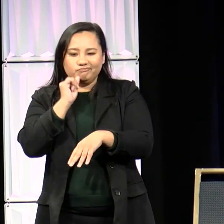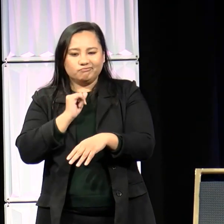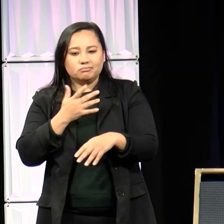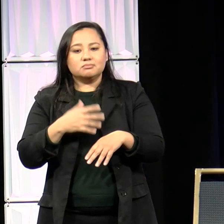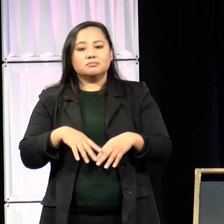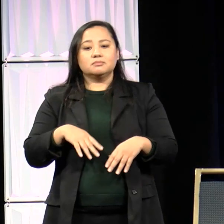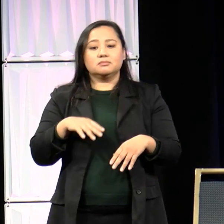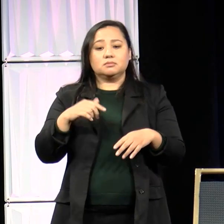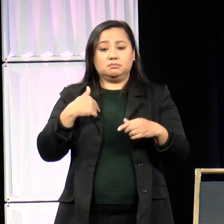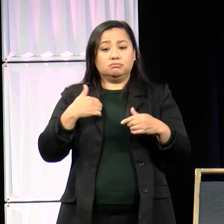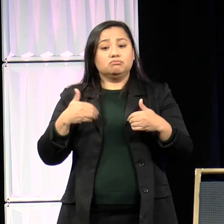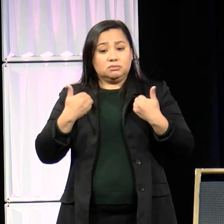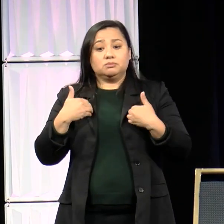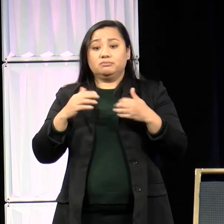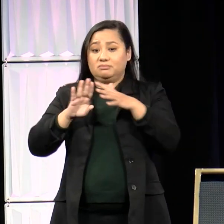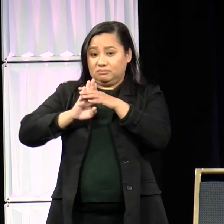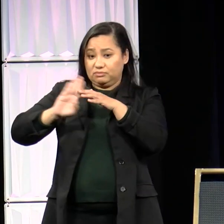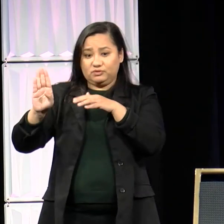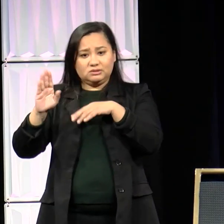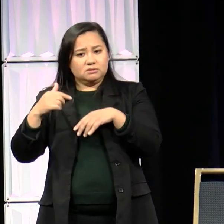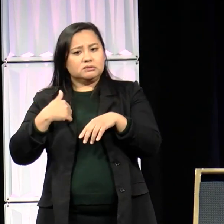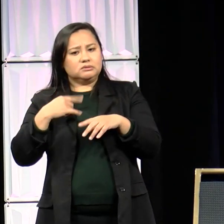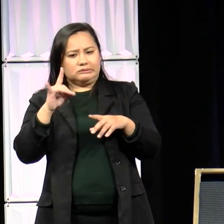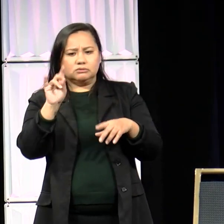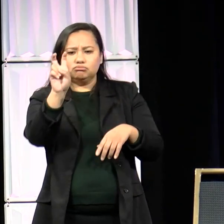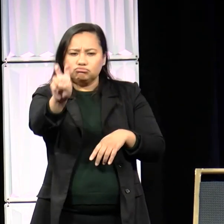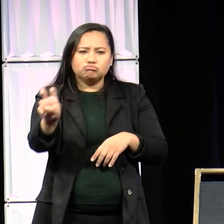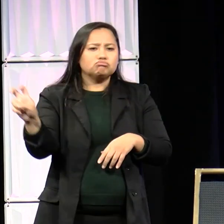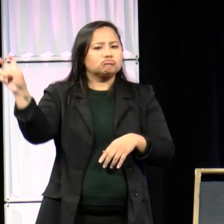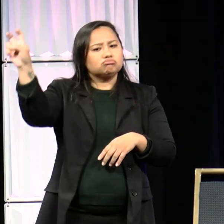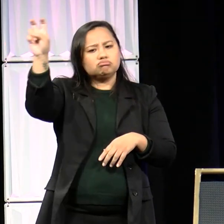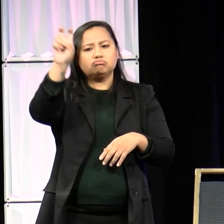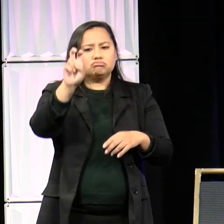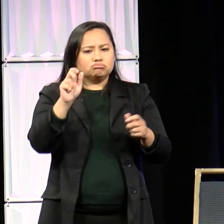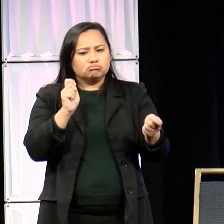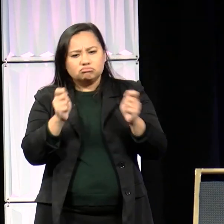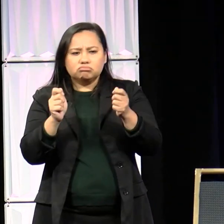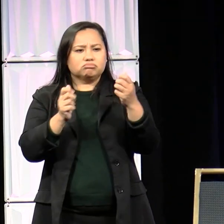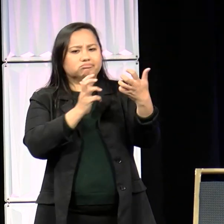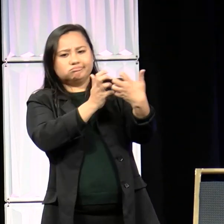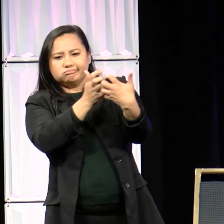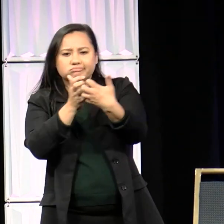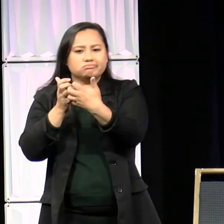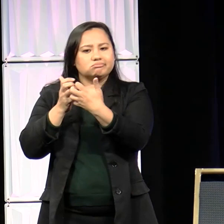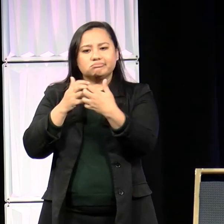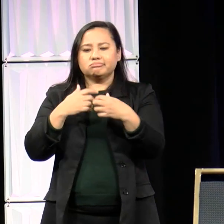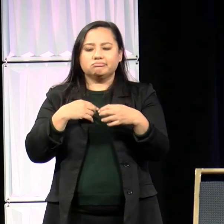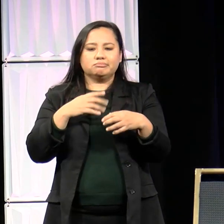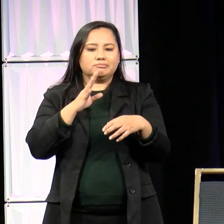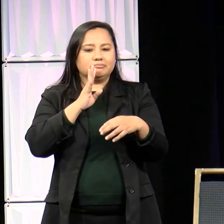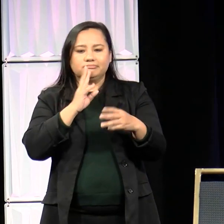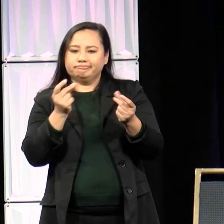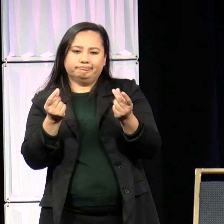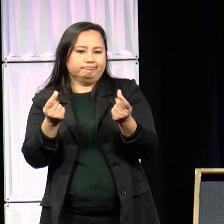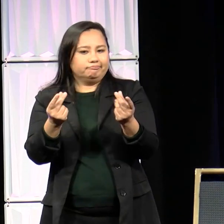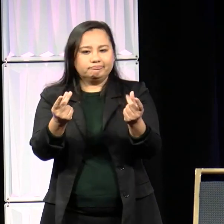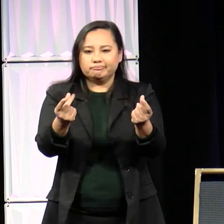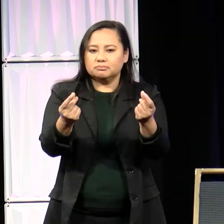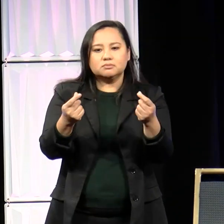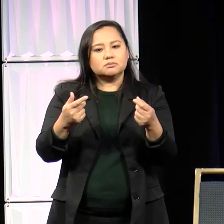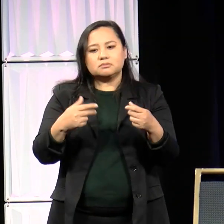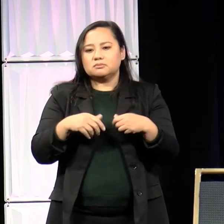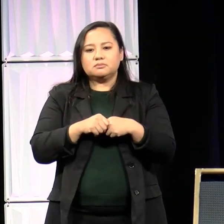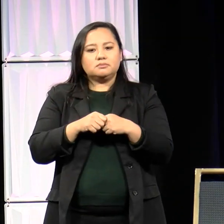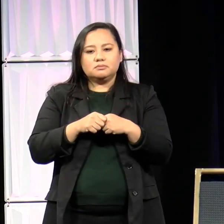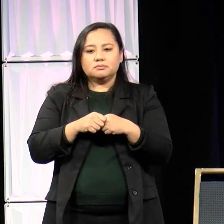Adapted to new environments and people quickly, and I spoke even quicker. I was the kid who was moved around the entire class